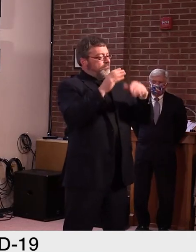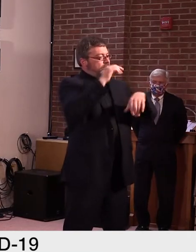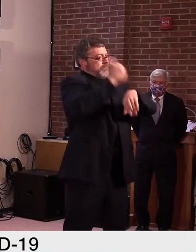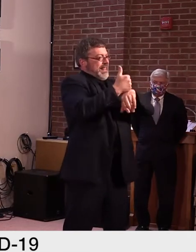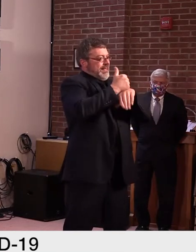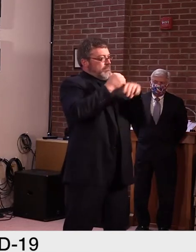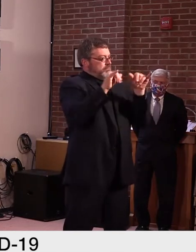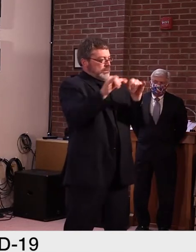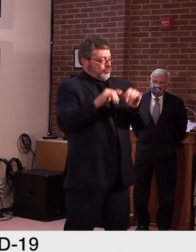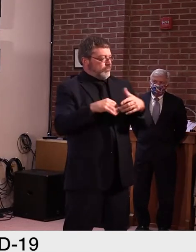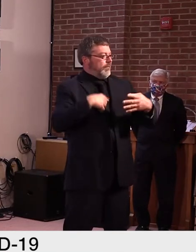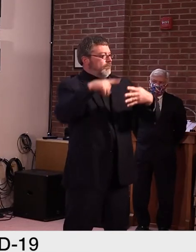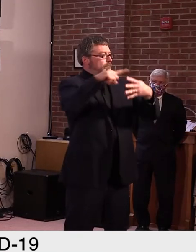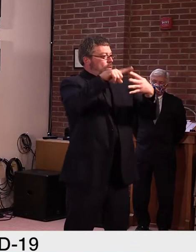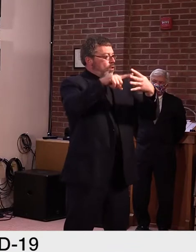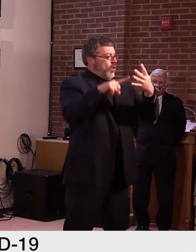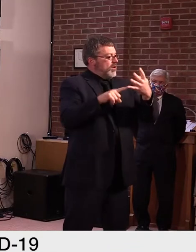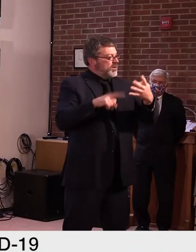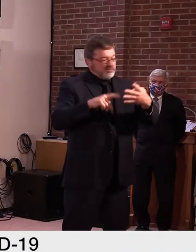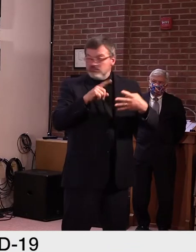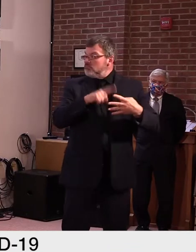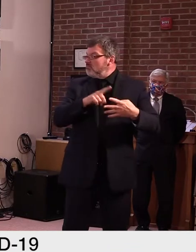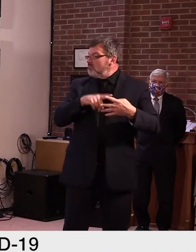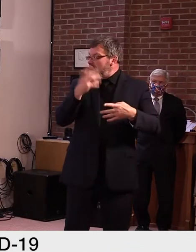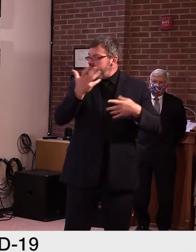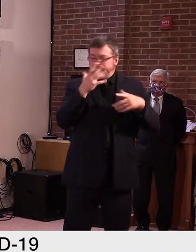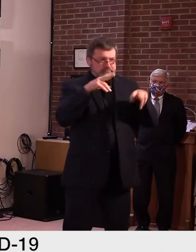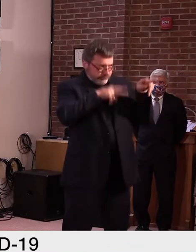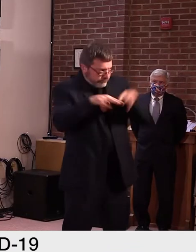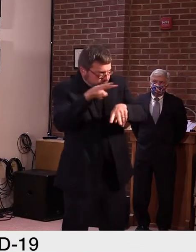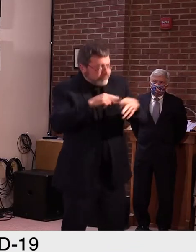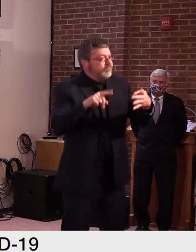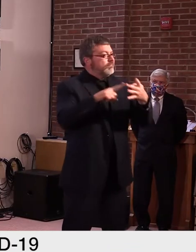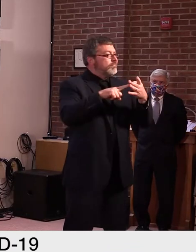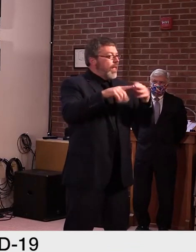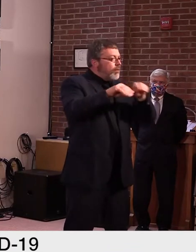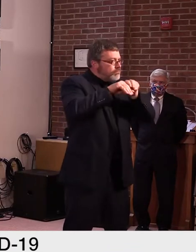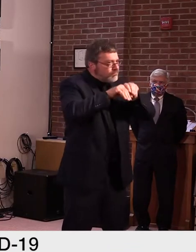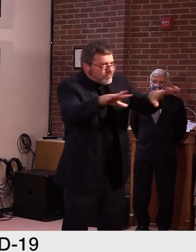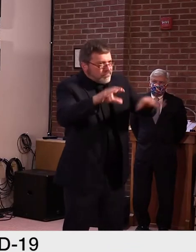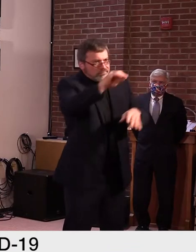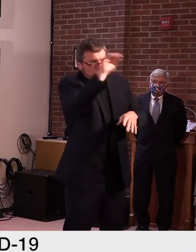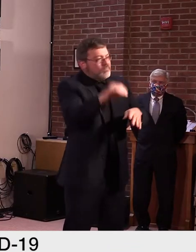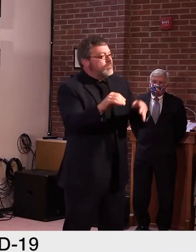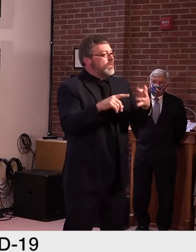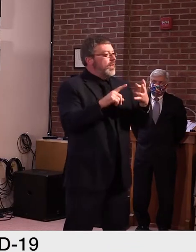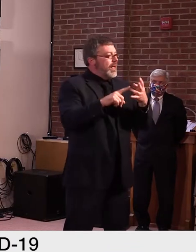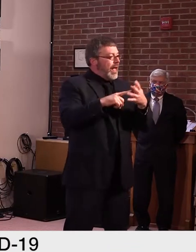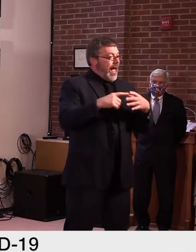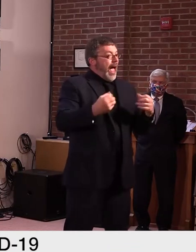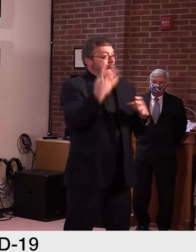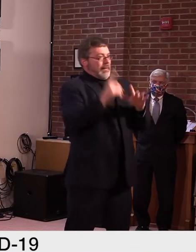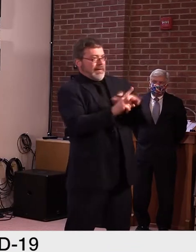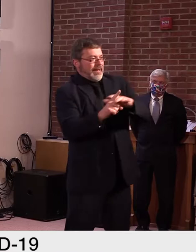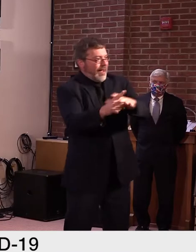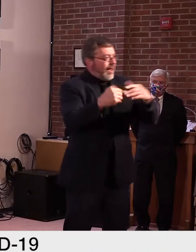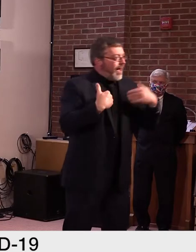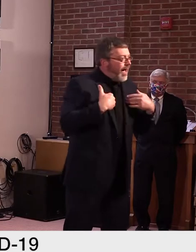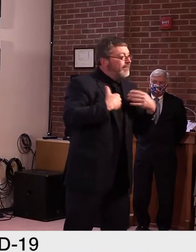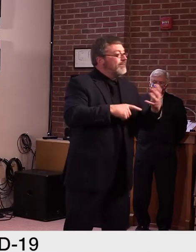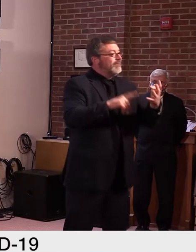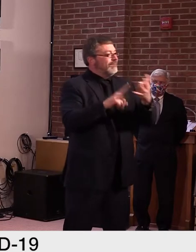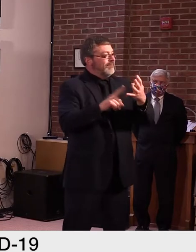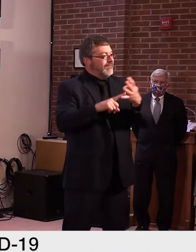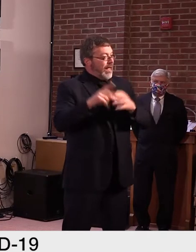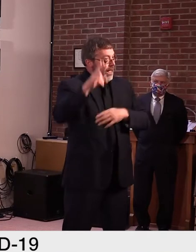very low. And our positivity rate, as we mentioned, continues to be the best in the country. In terms of hospital capacity, we still have plenty of